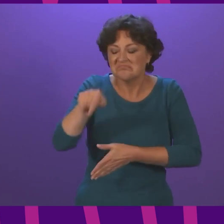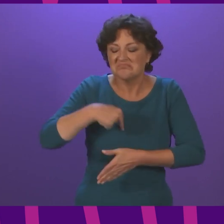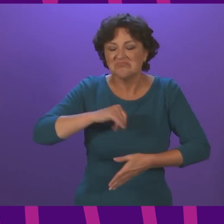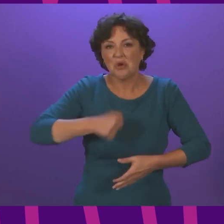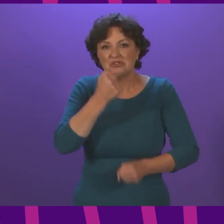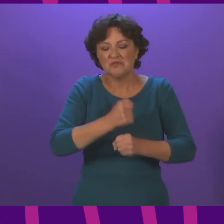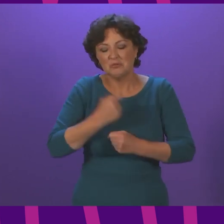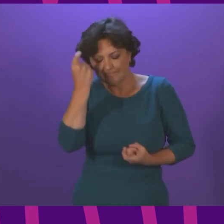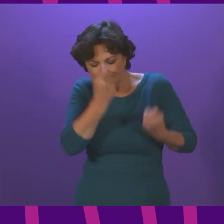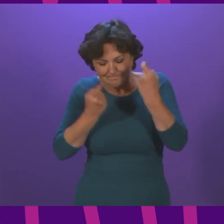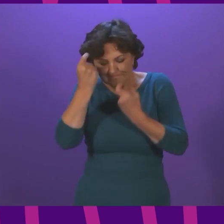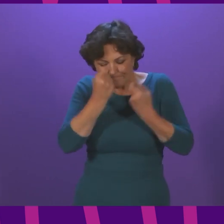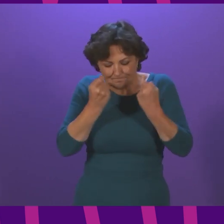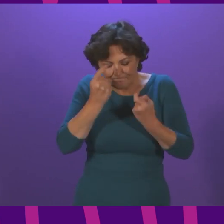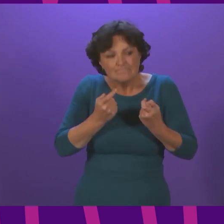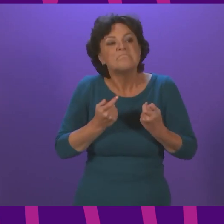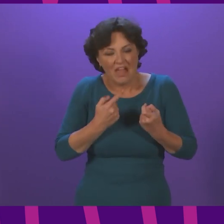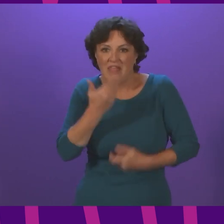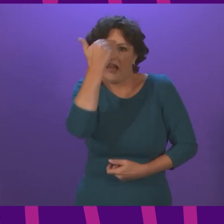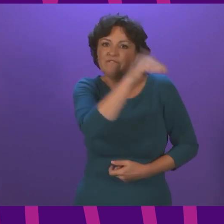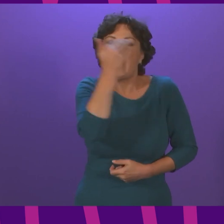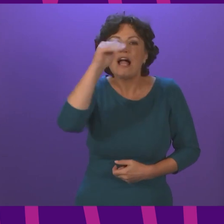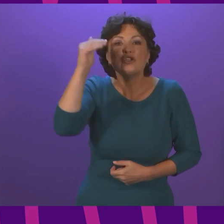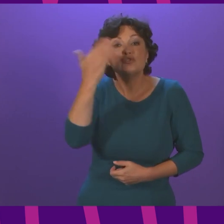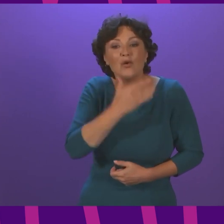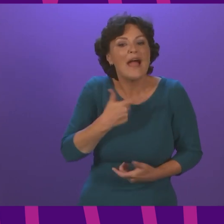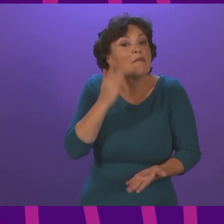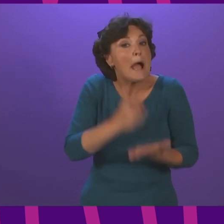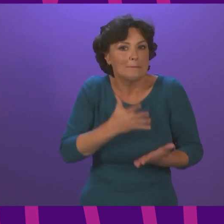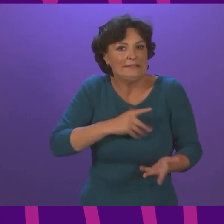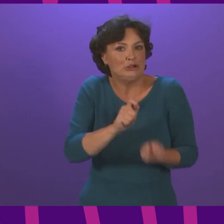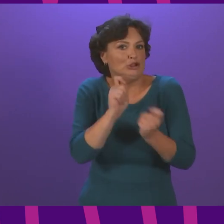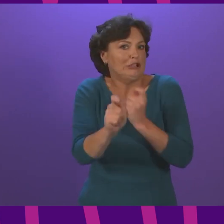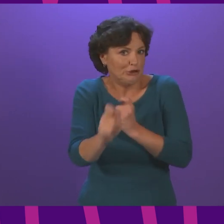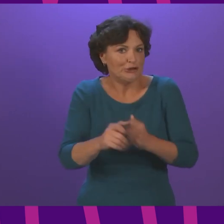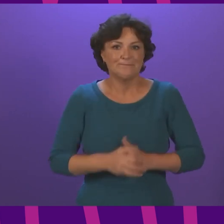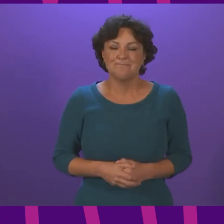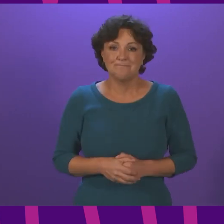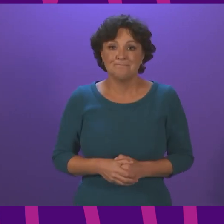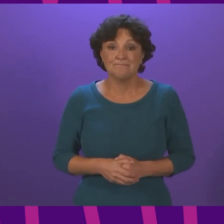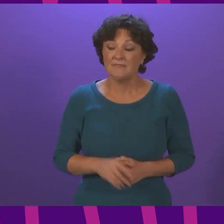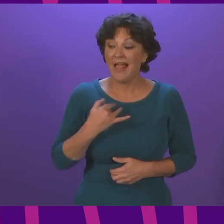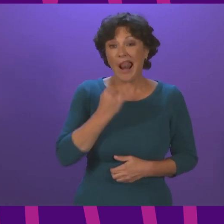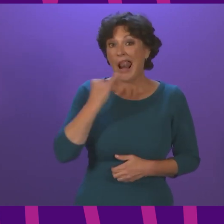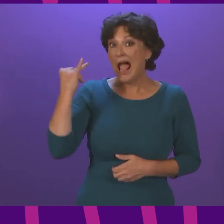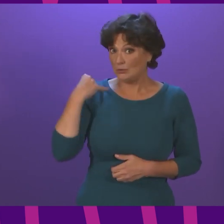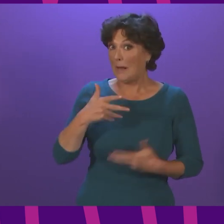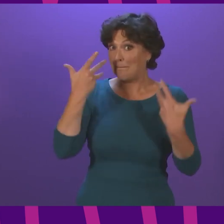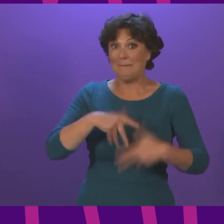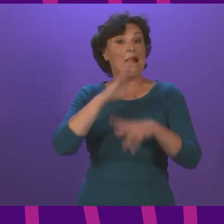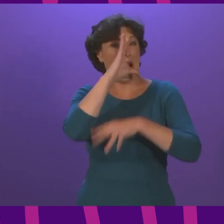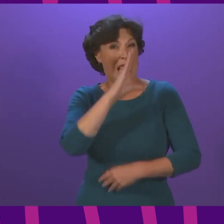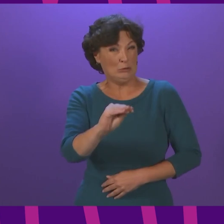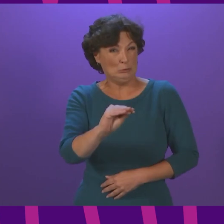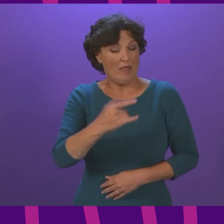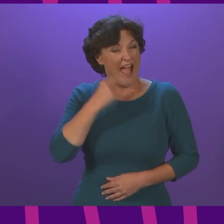carefully and advise schools of any changes as soon as possible. Now, I speculated last week that the recent fall in cases